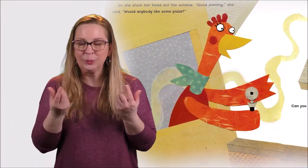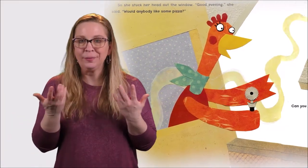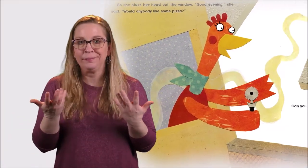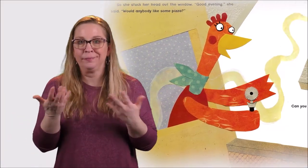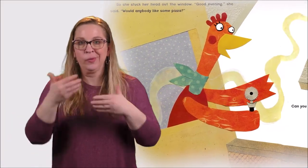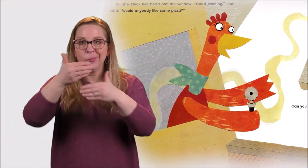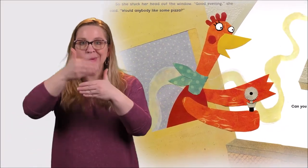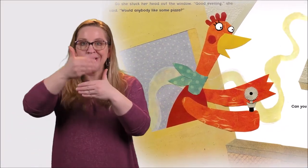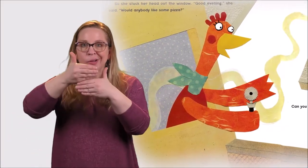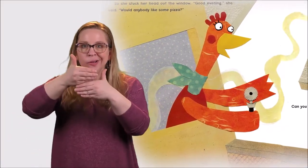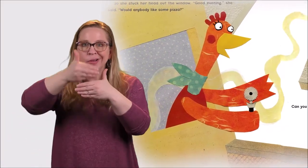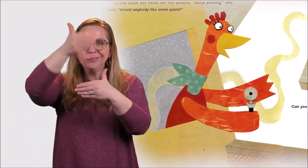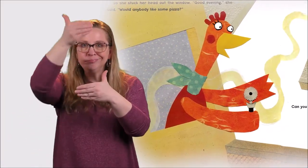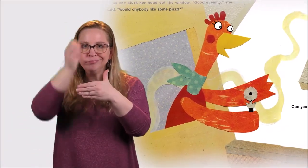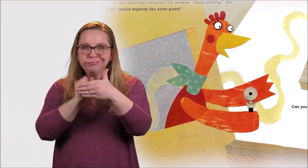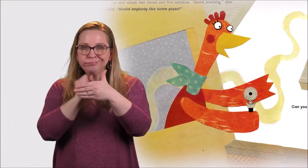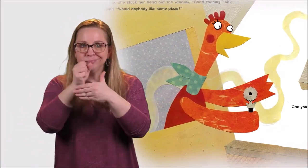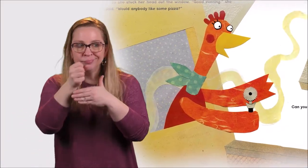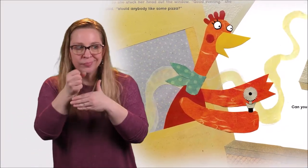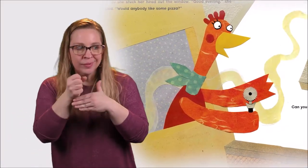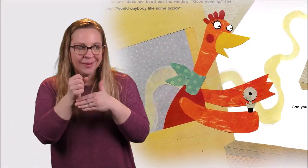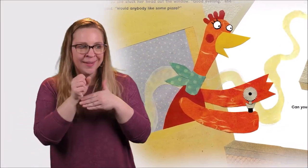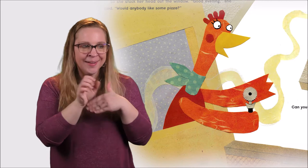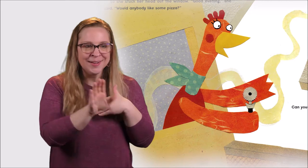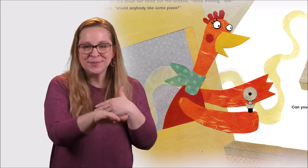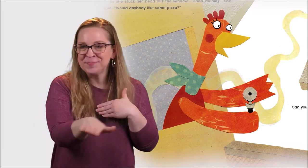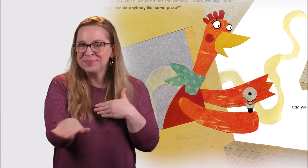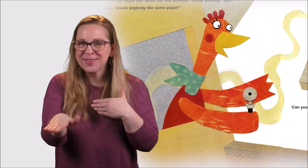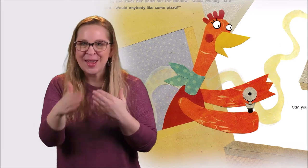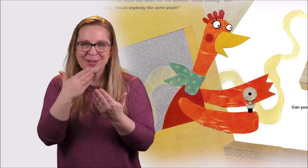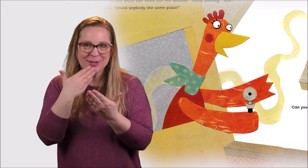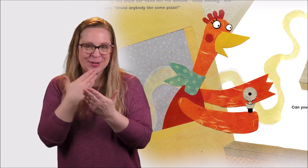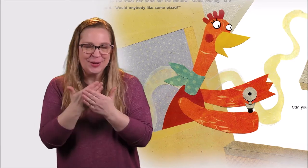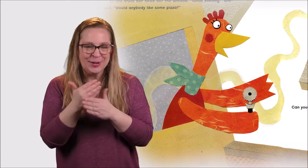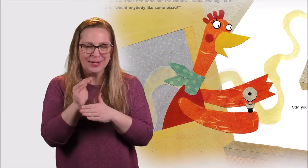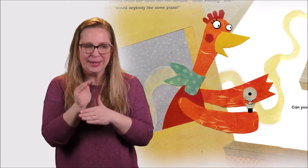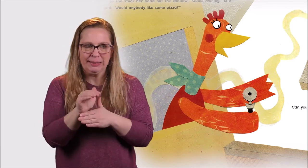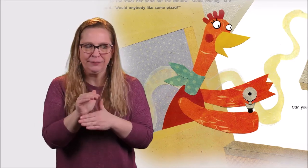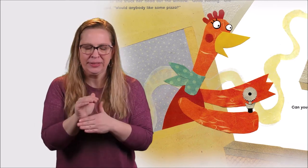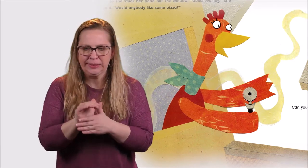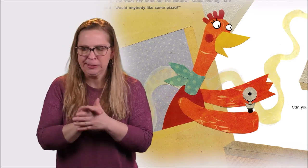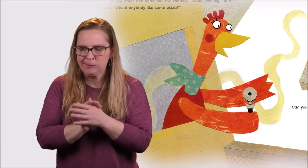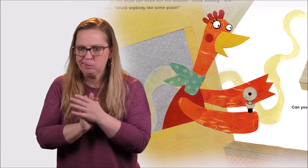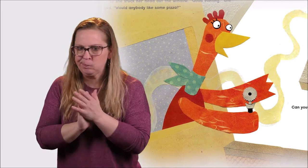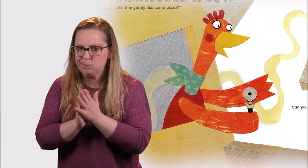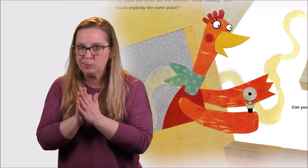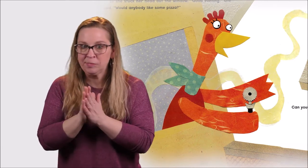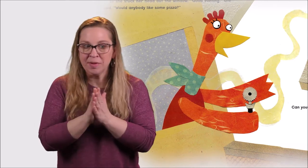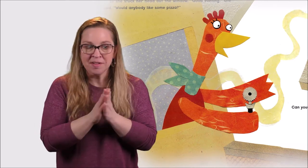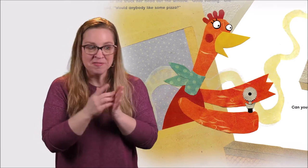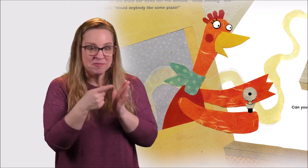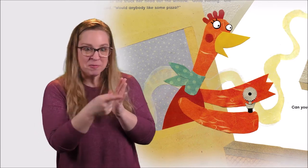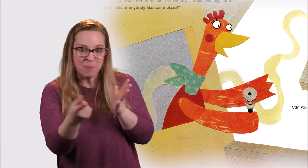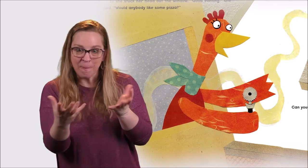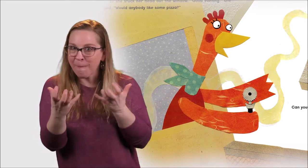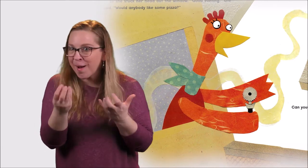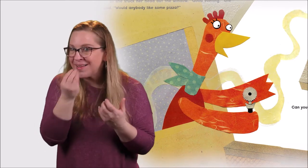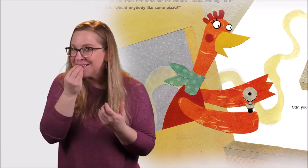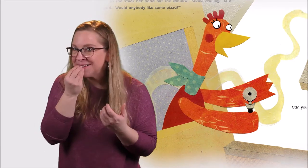So she stuck her head out the window. Good evening, she said. Would anybody